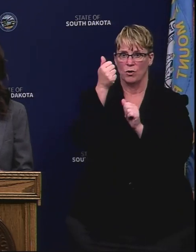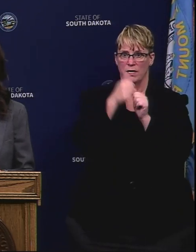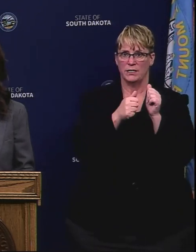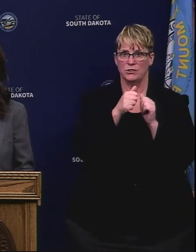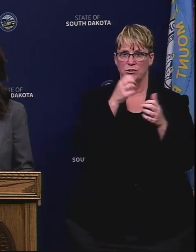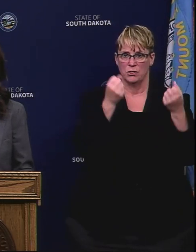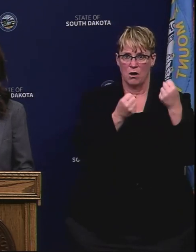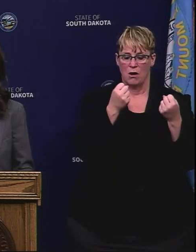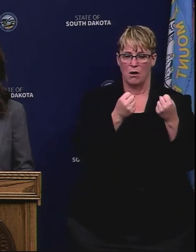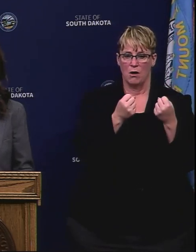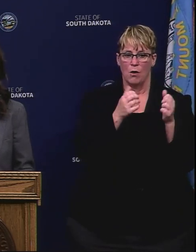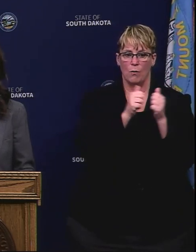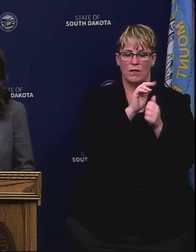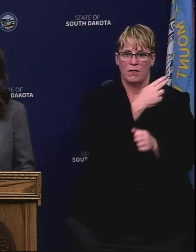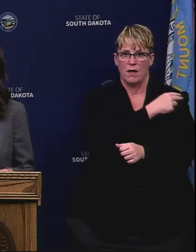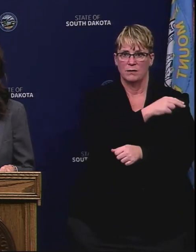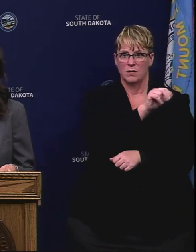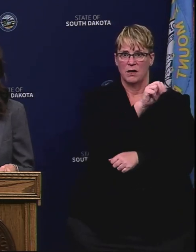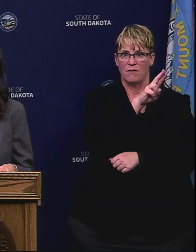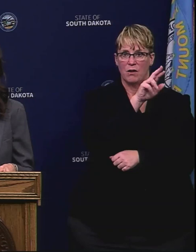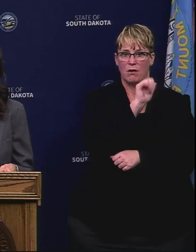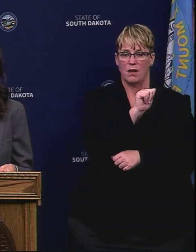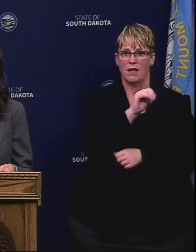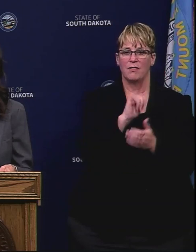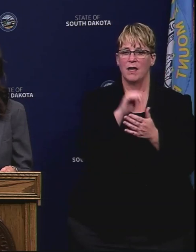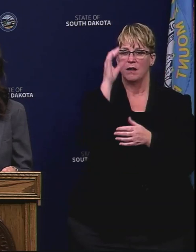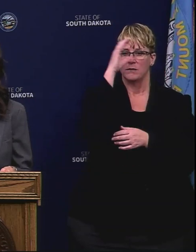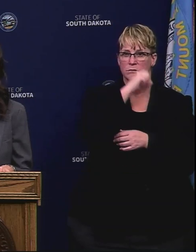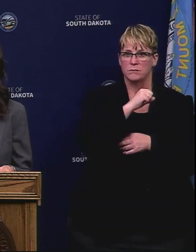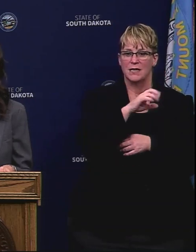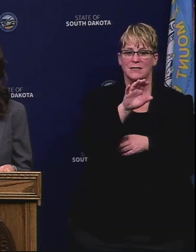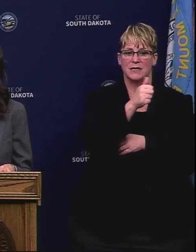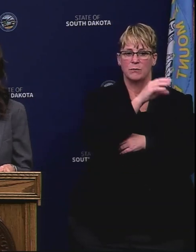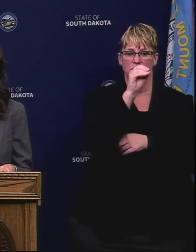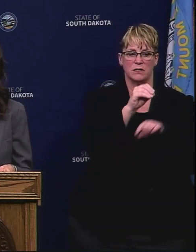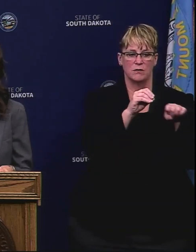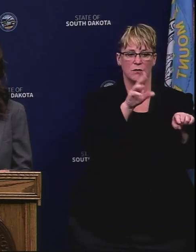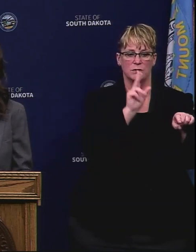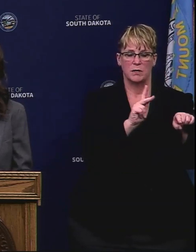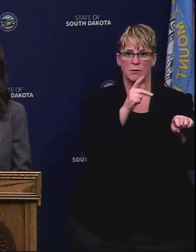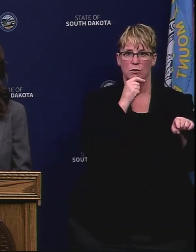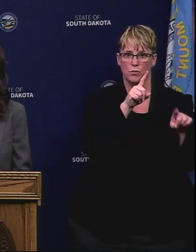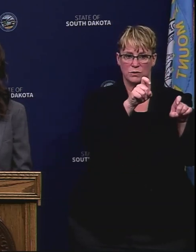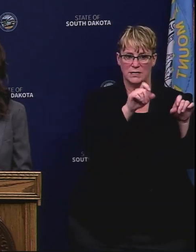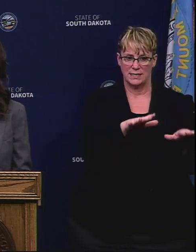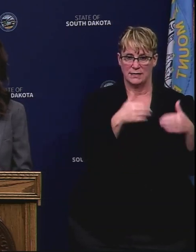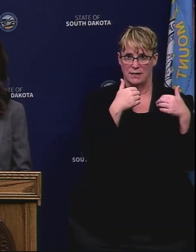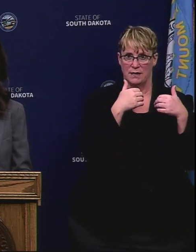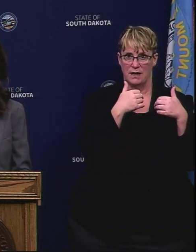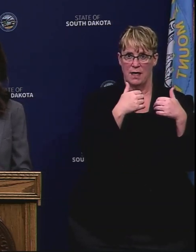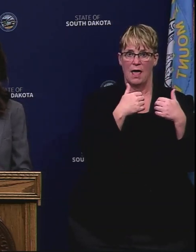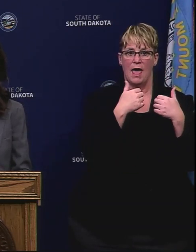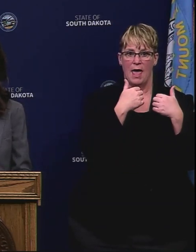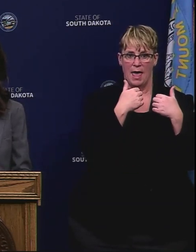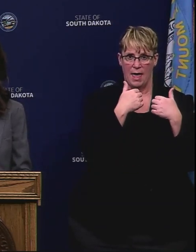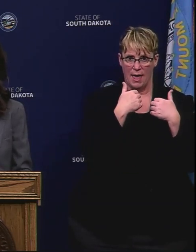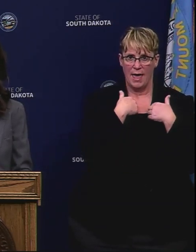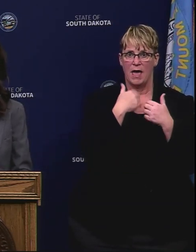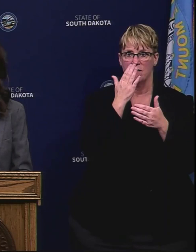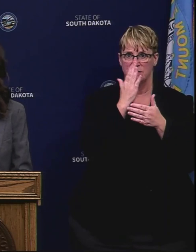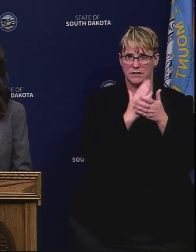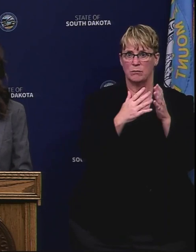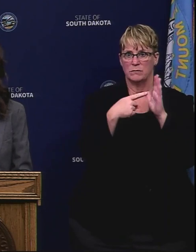to the Avera team that estimate is that approximately 10% of those individuals that were tested did have symptoms.